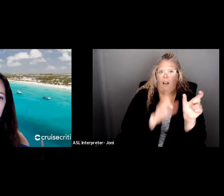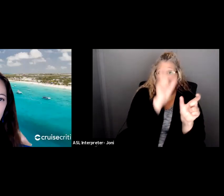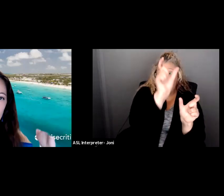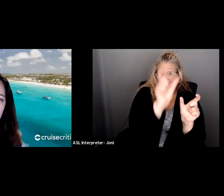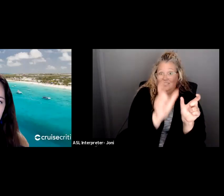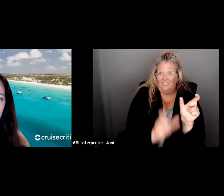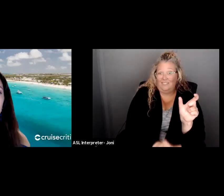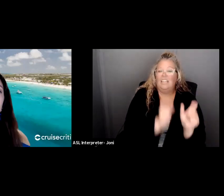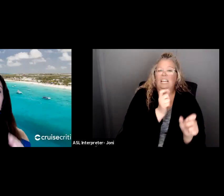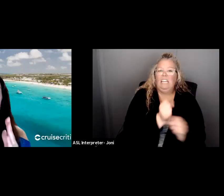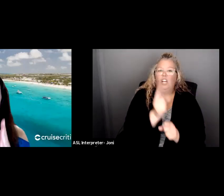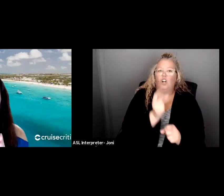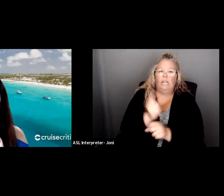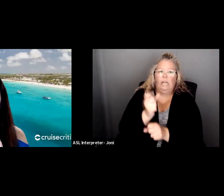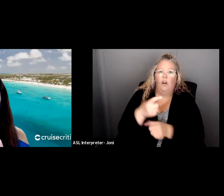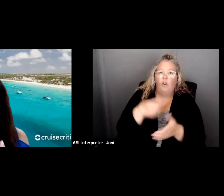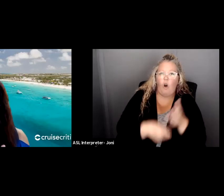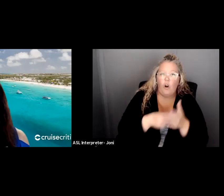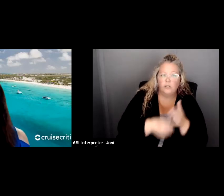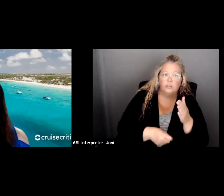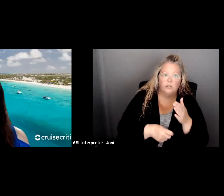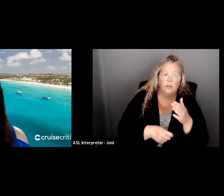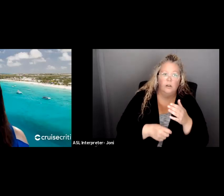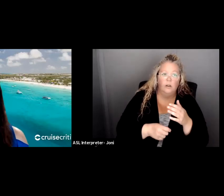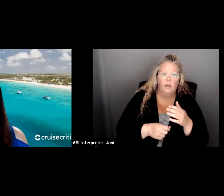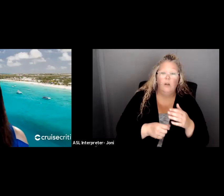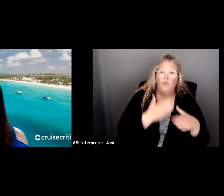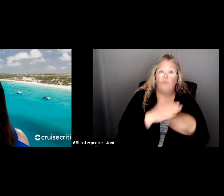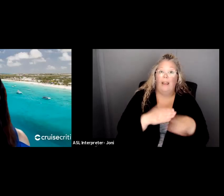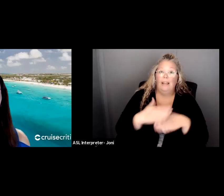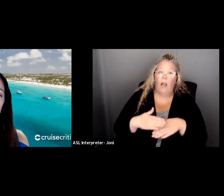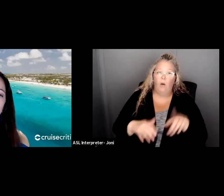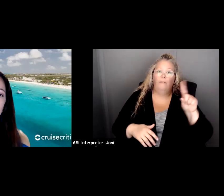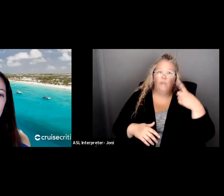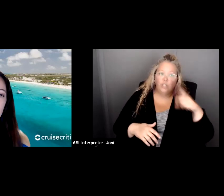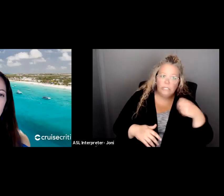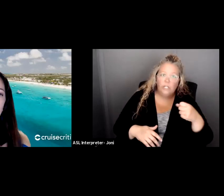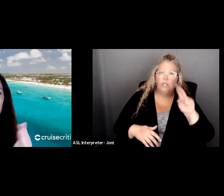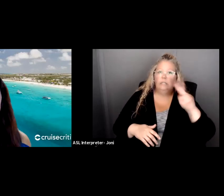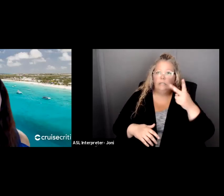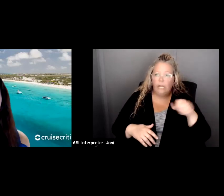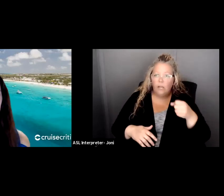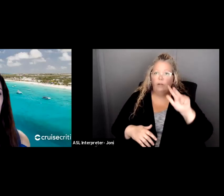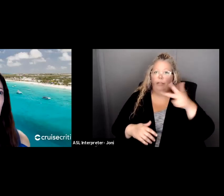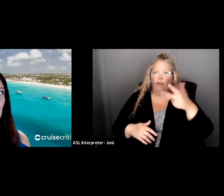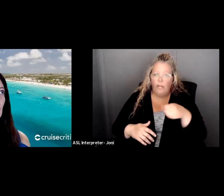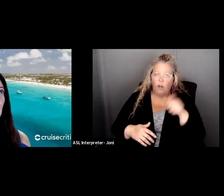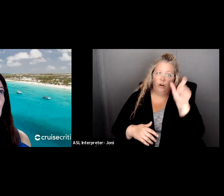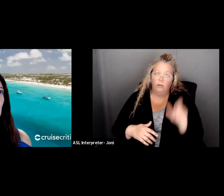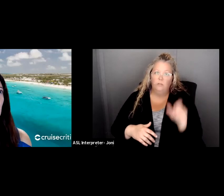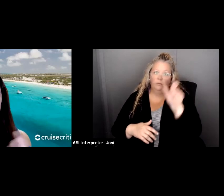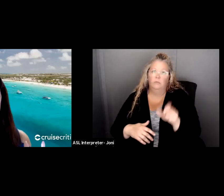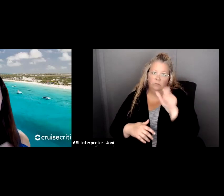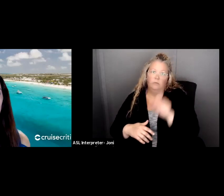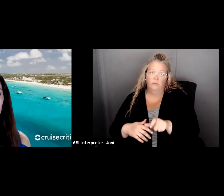project costs you have, but then you're going to break it down by year. And so your goal is going to be, okay, we're going to start this, um,